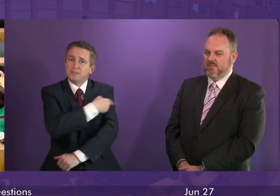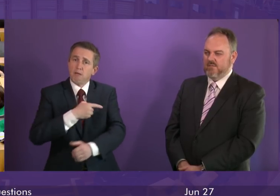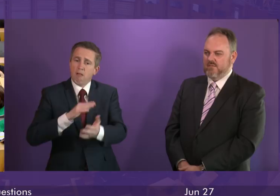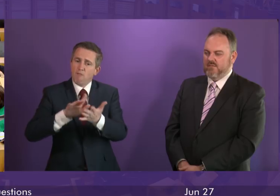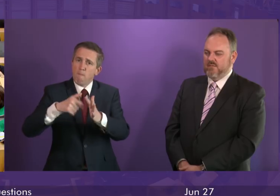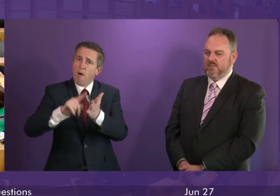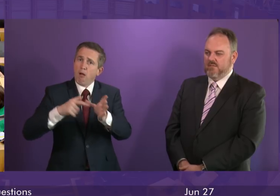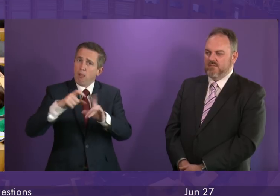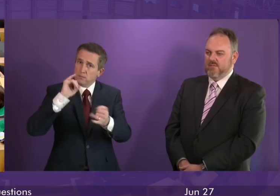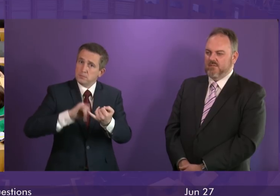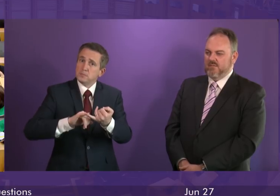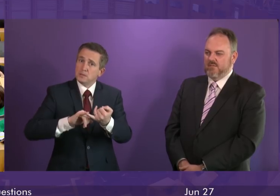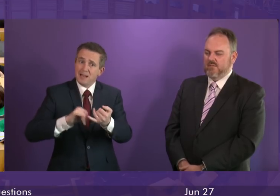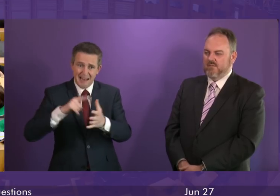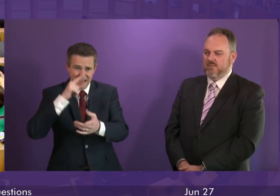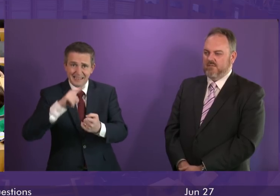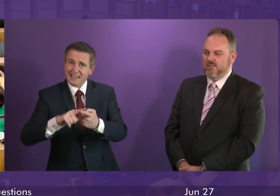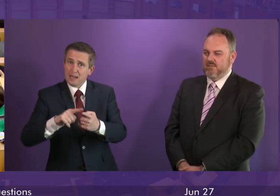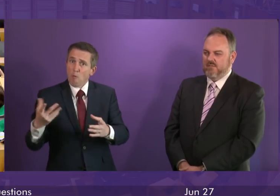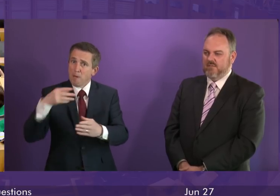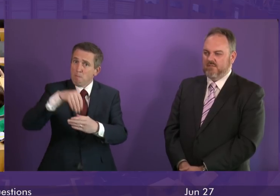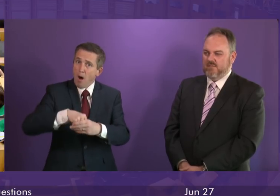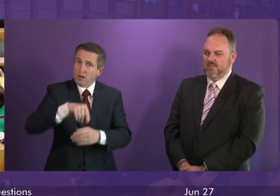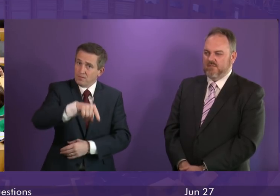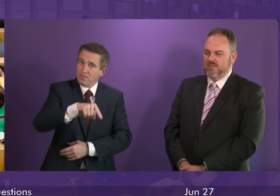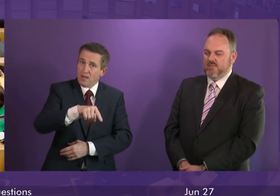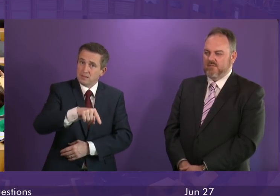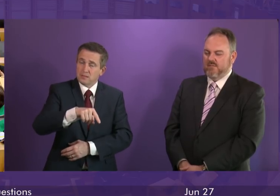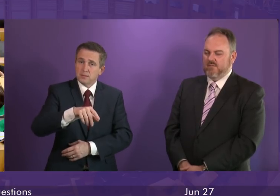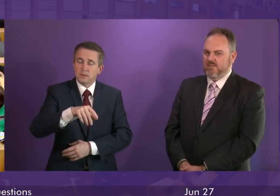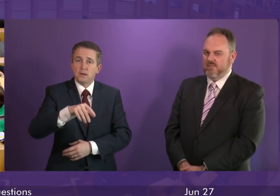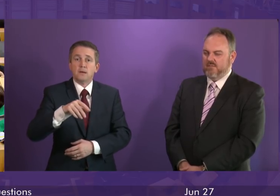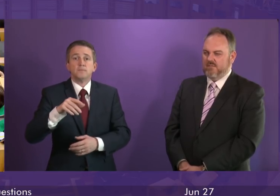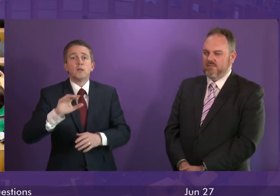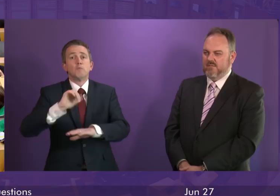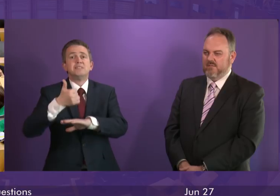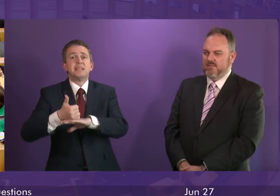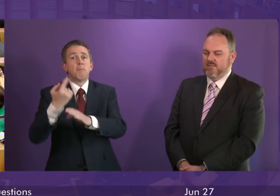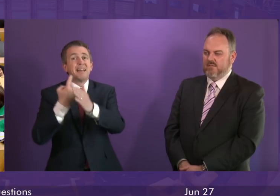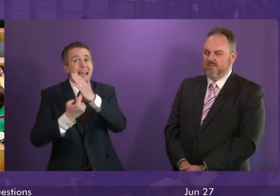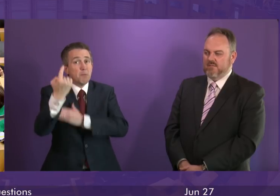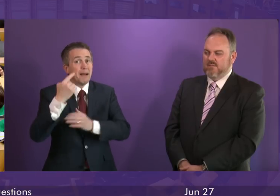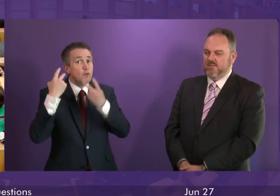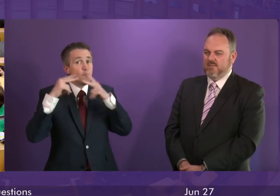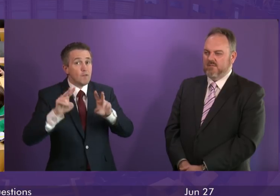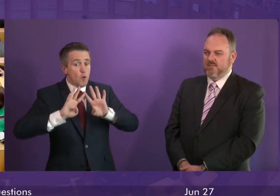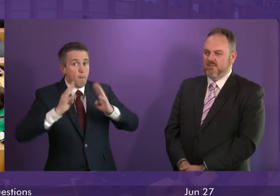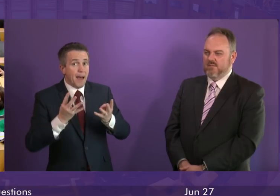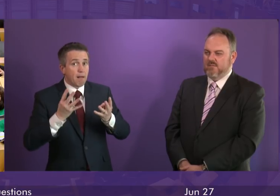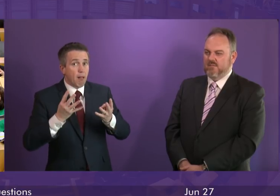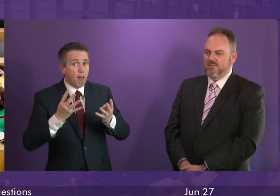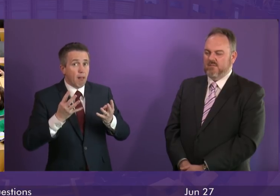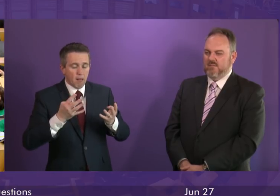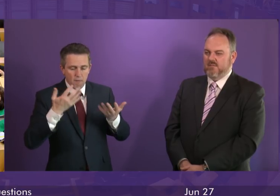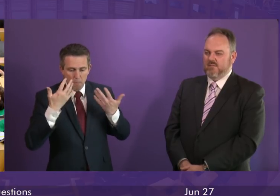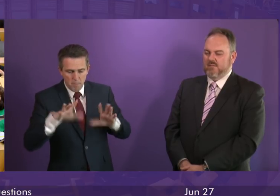which will include A&E services incidentally. An independent review panel has